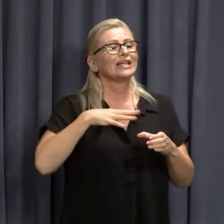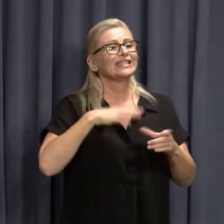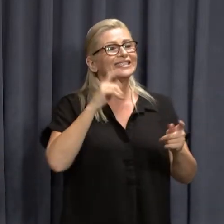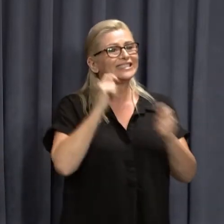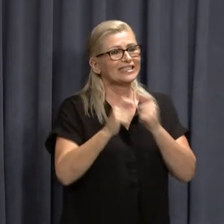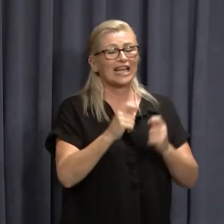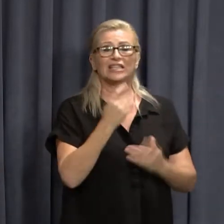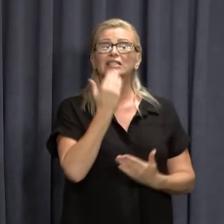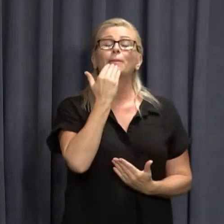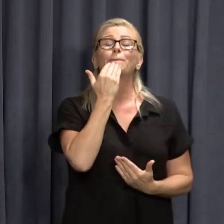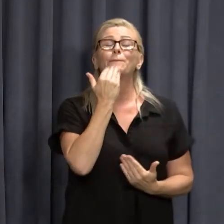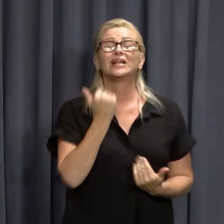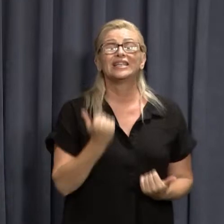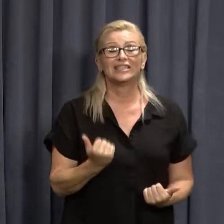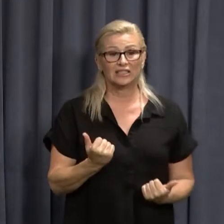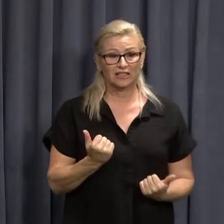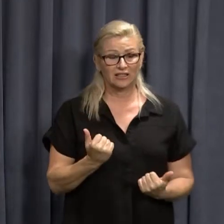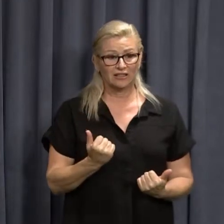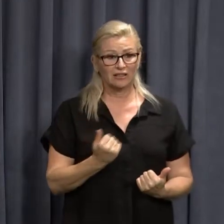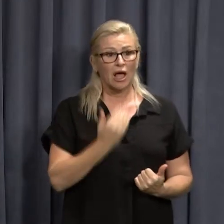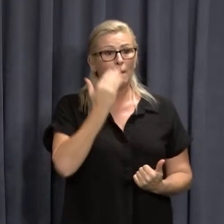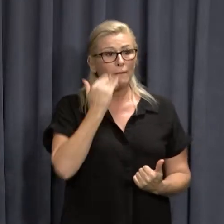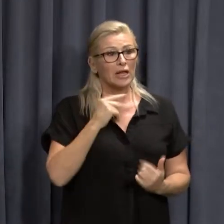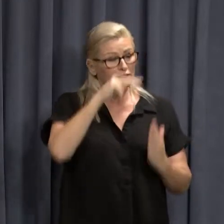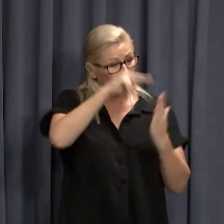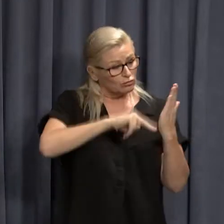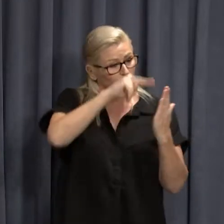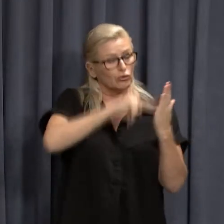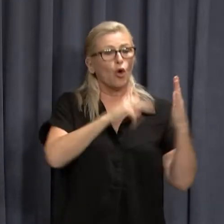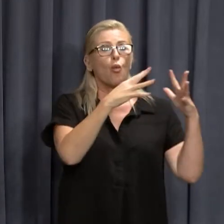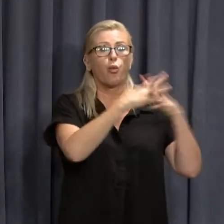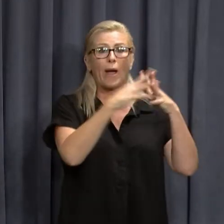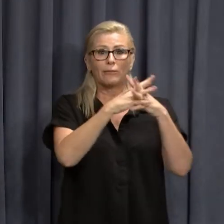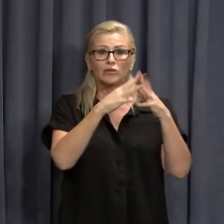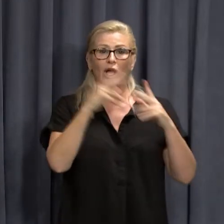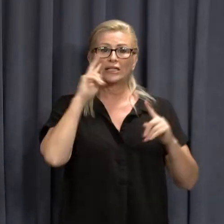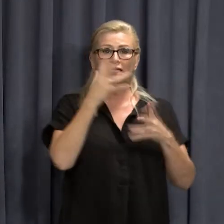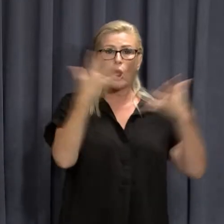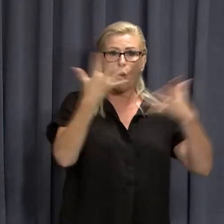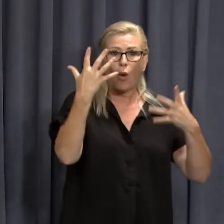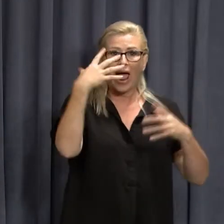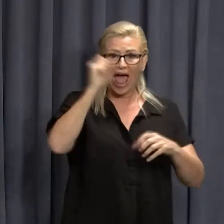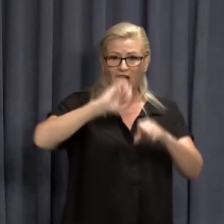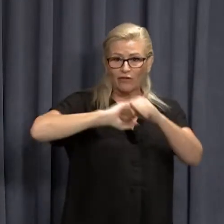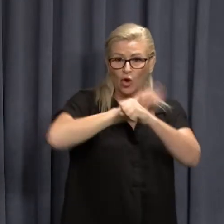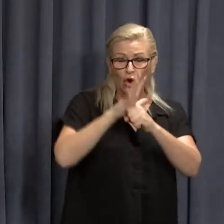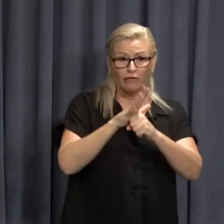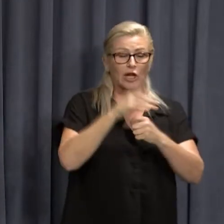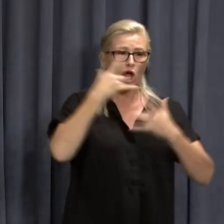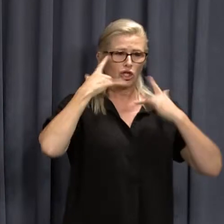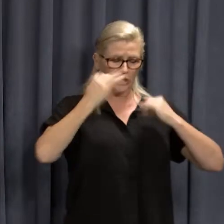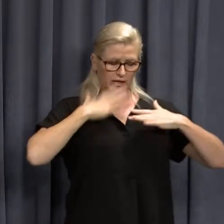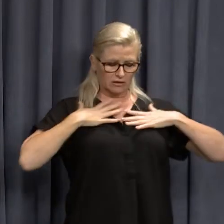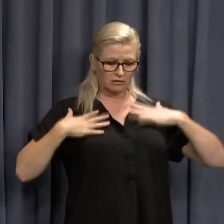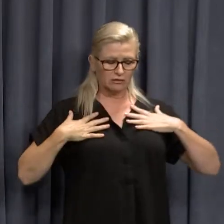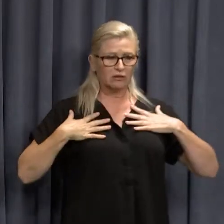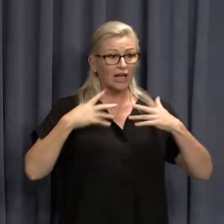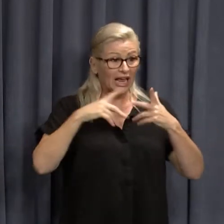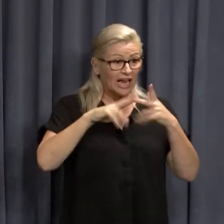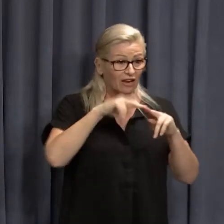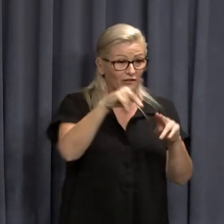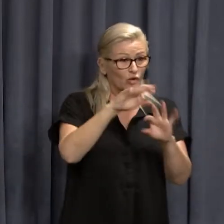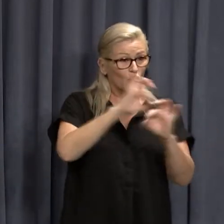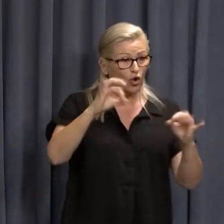Please continue to check exposure sites regularly, monitor your health and if you feel ill stay home, get